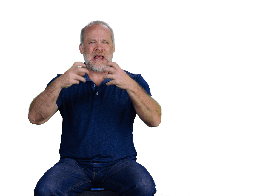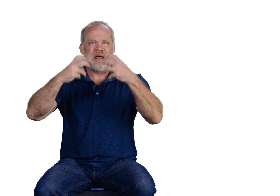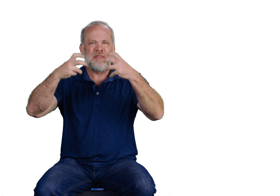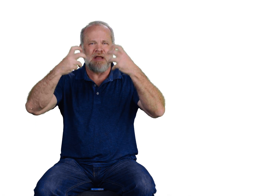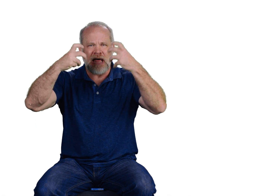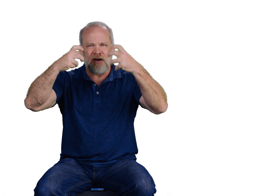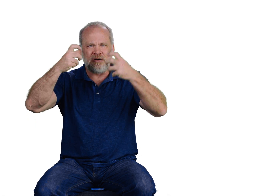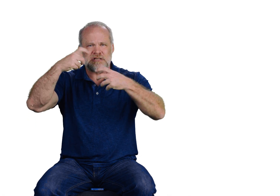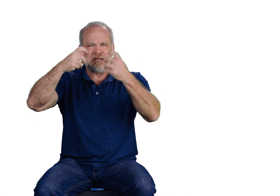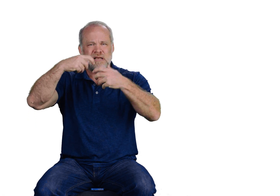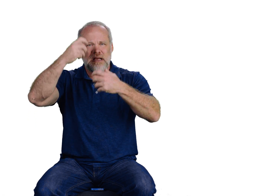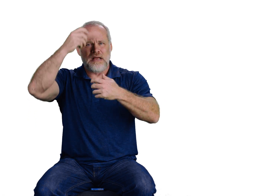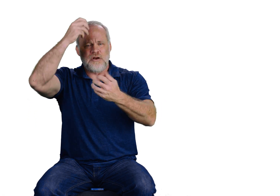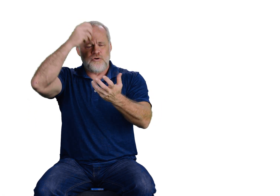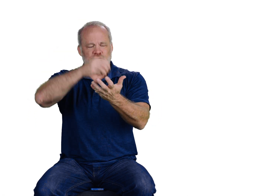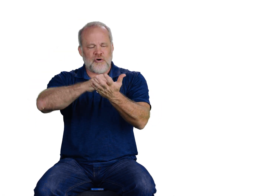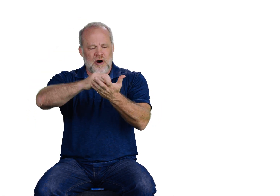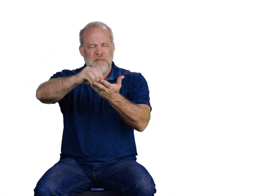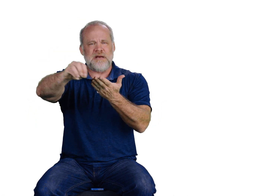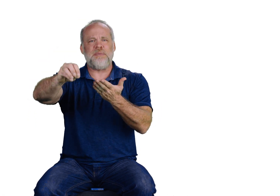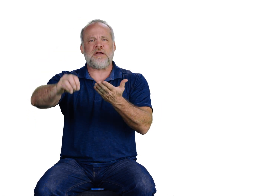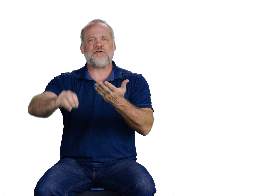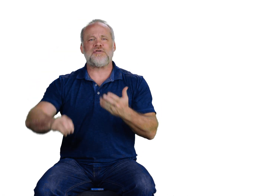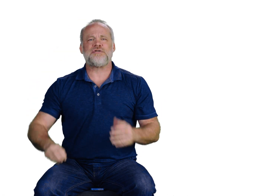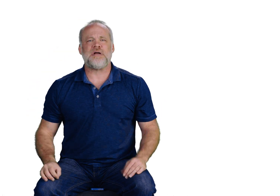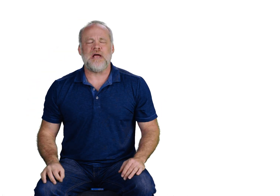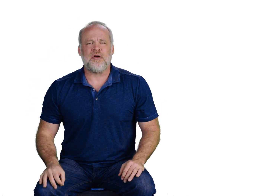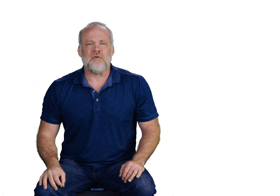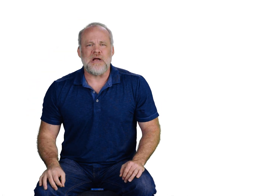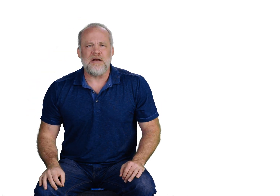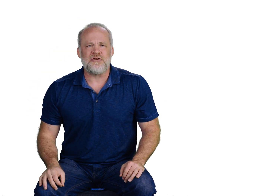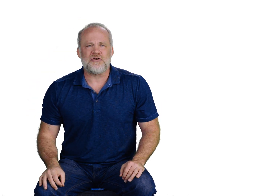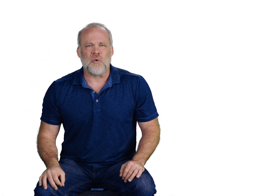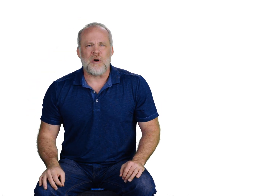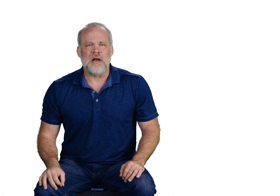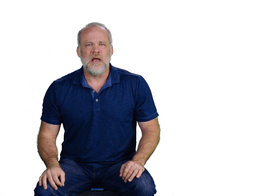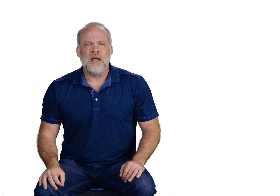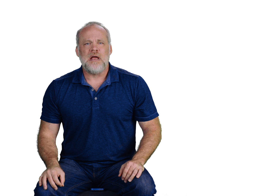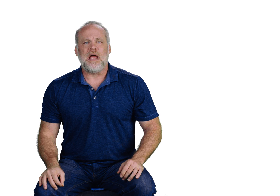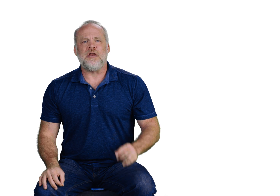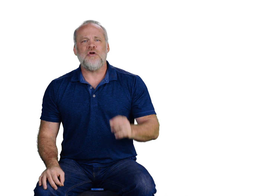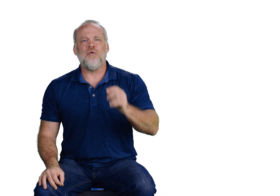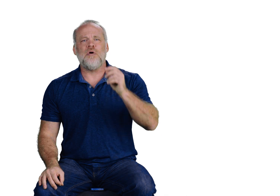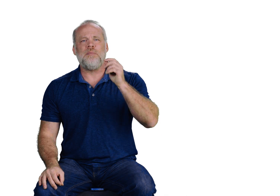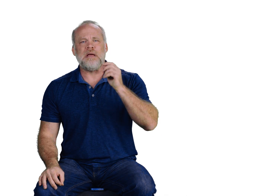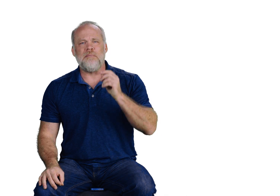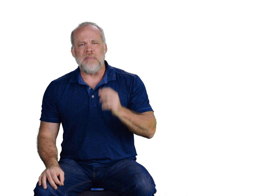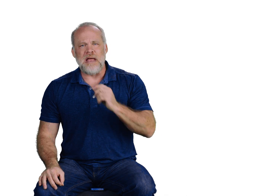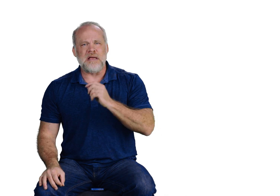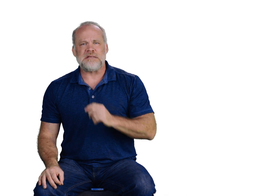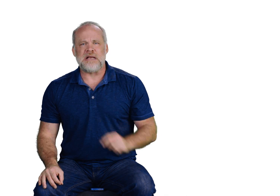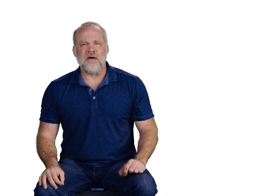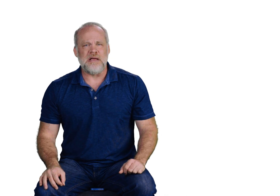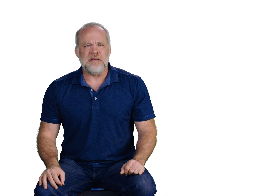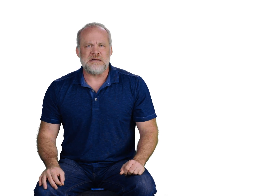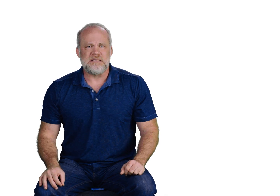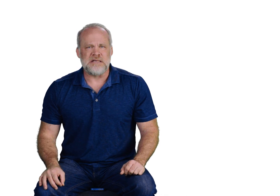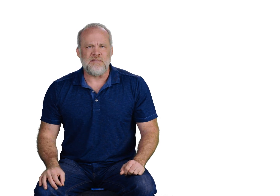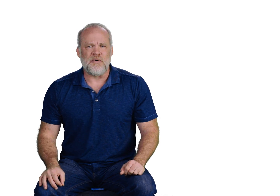the letters, turn them into pictures, and create a story. And you will be amazed at how easy and simple